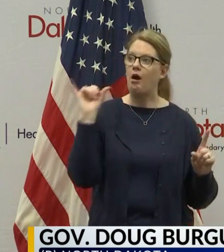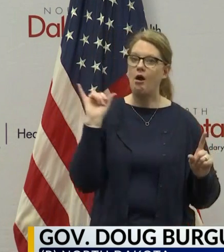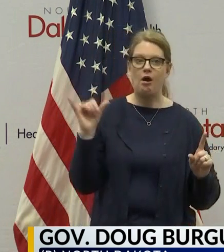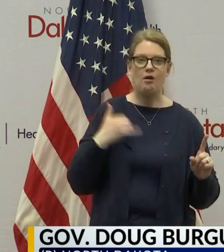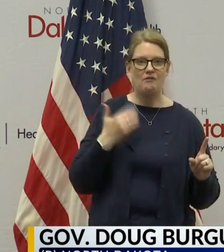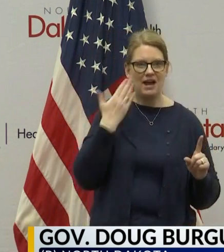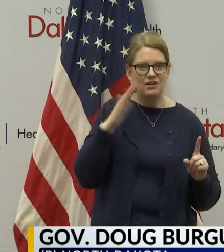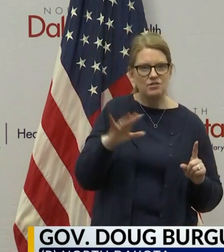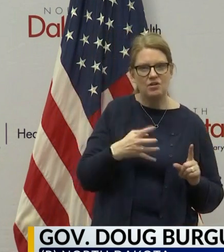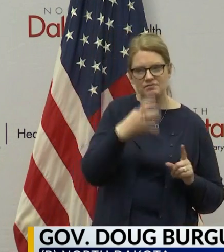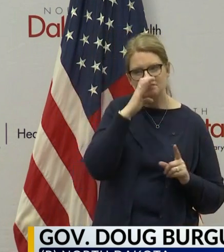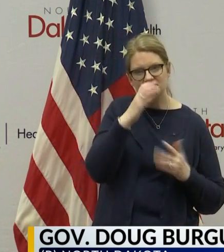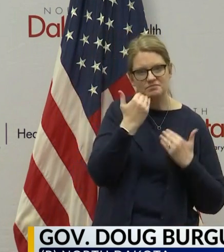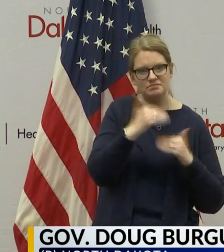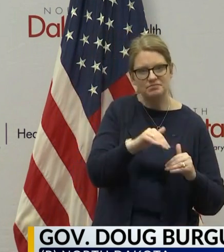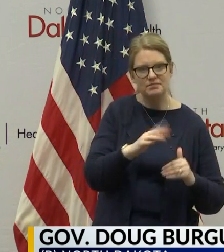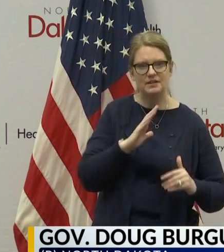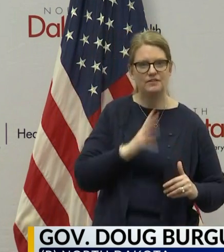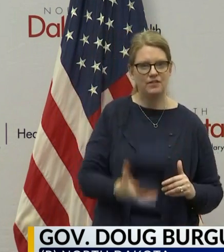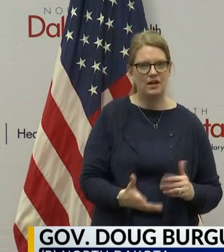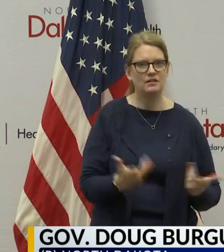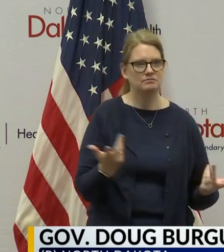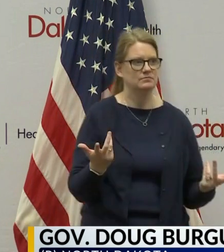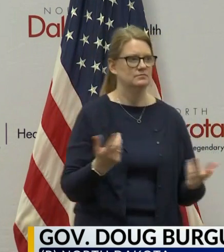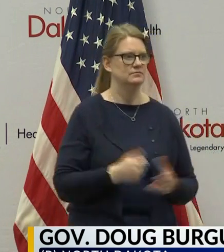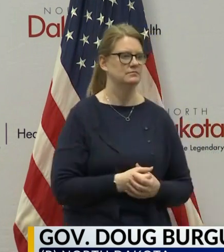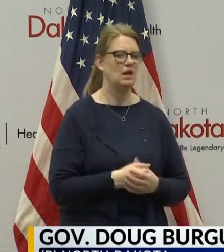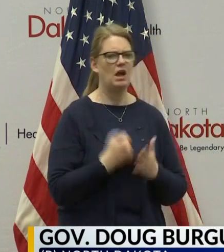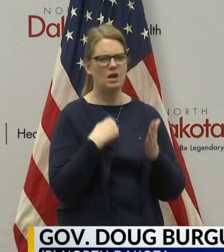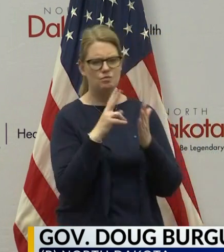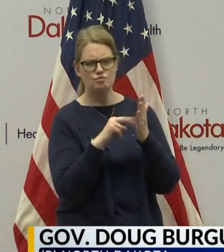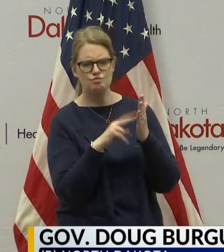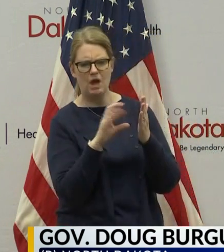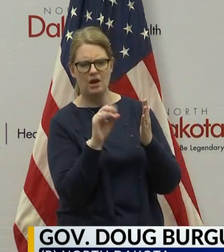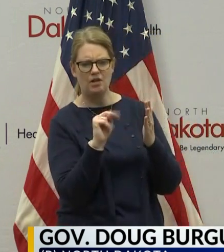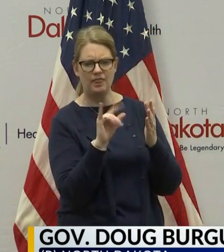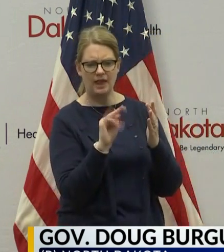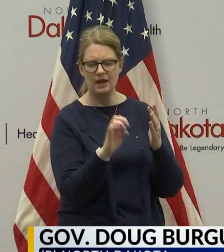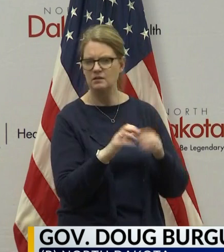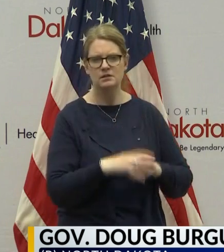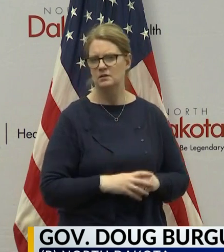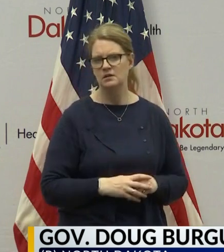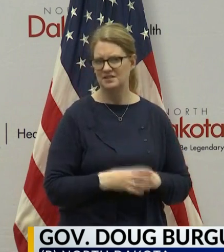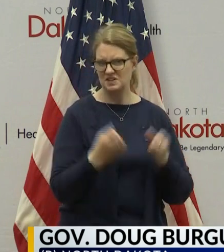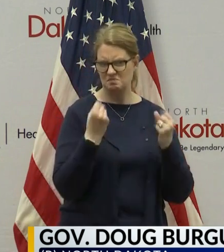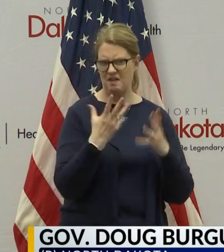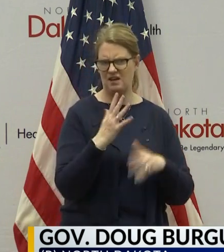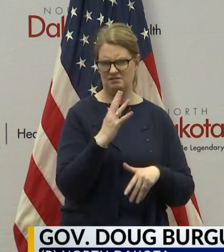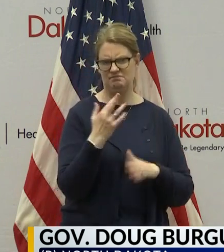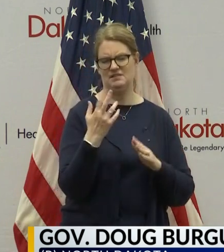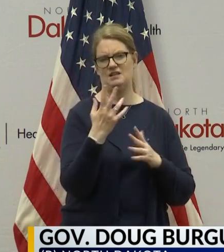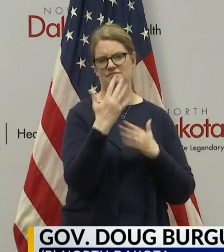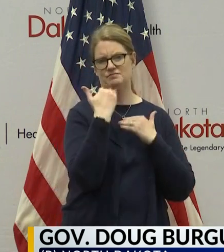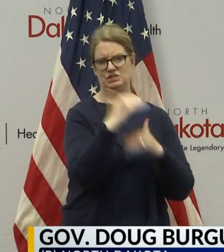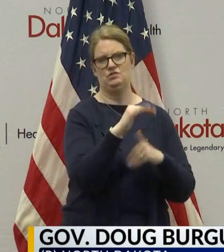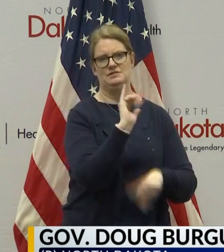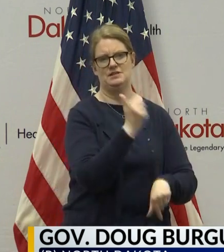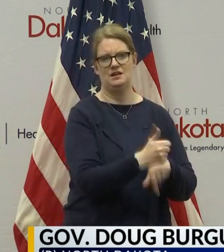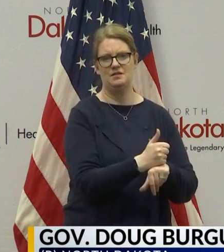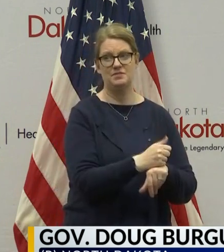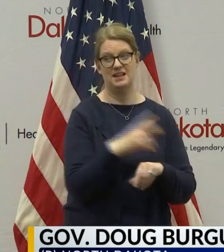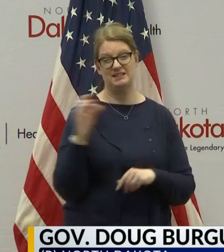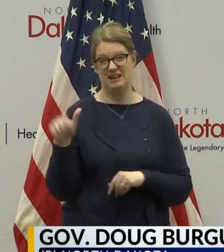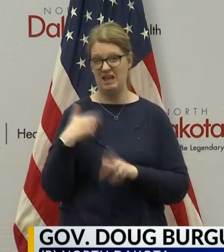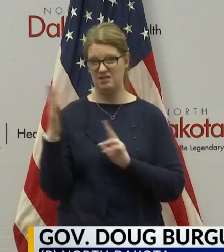your thing was so restrictive. You guys are okay. I read online. You guys were, you know, no, no. We we've got a lot of things in place that even some of our neighbors don't. And so